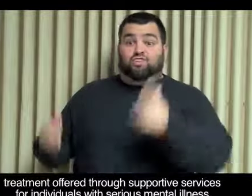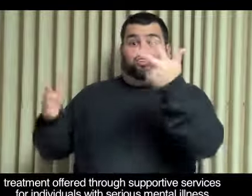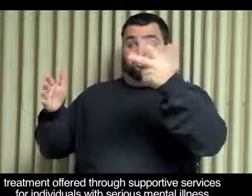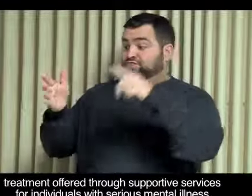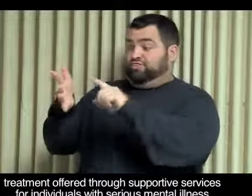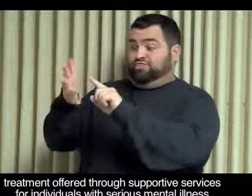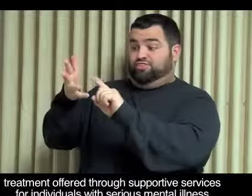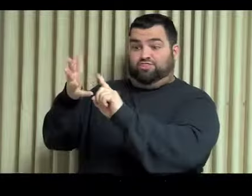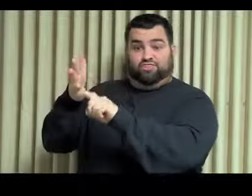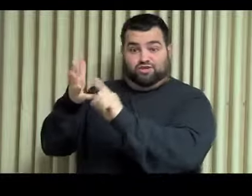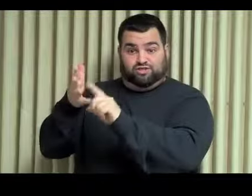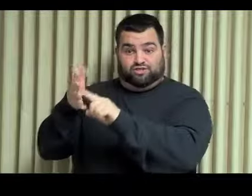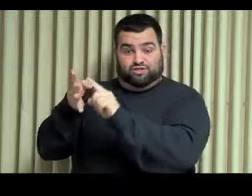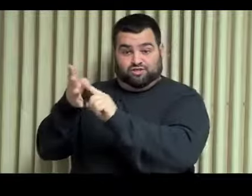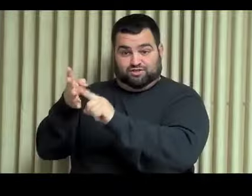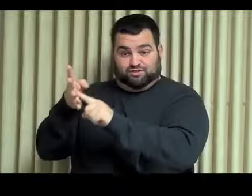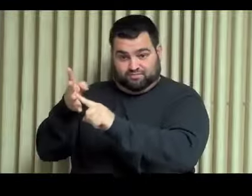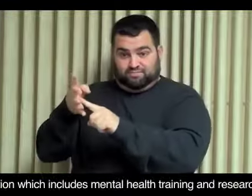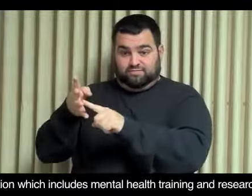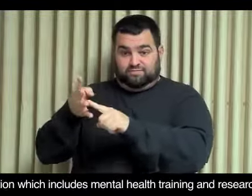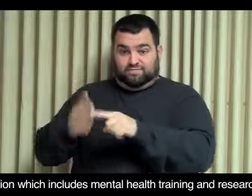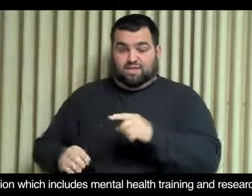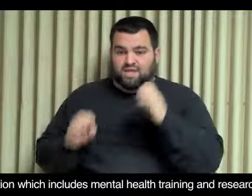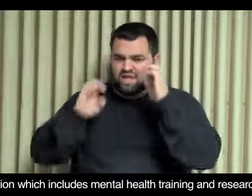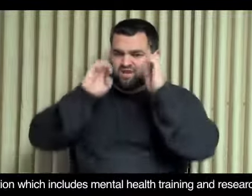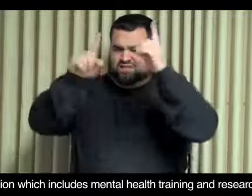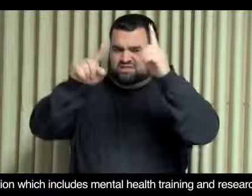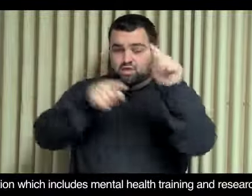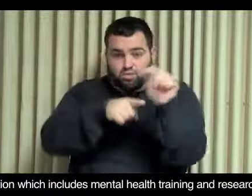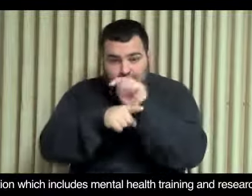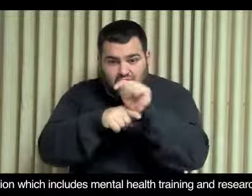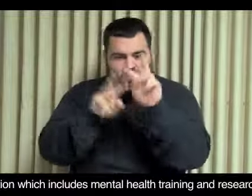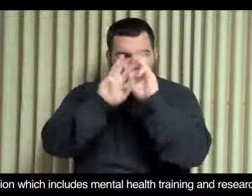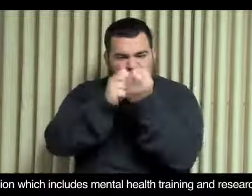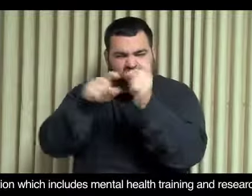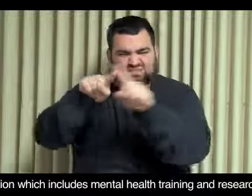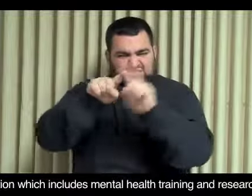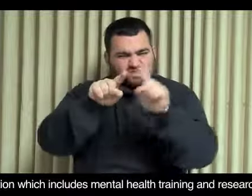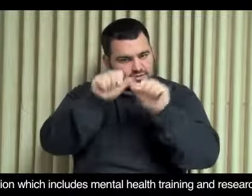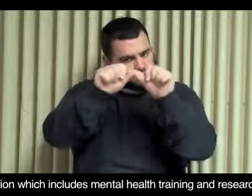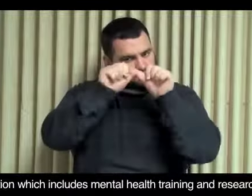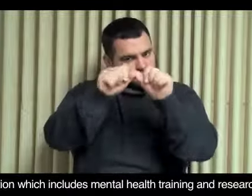education which includes mental health training and research,